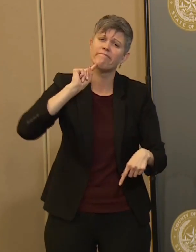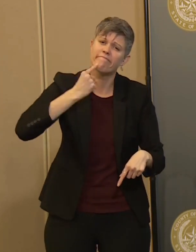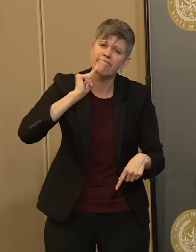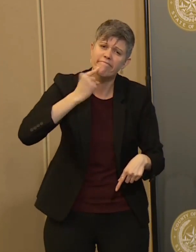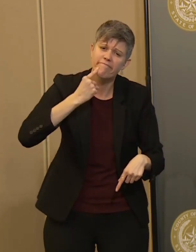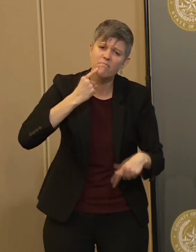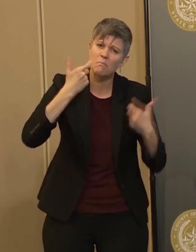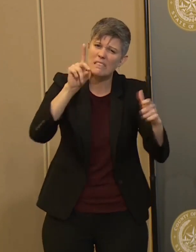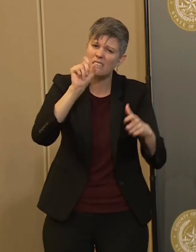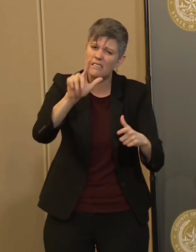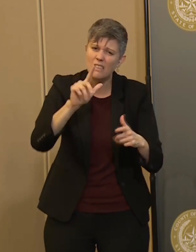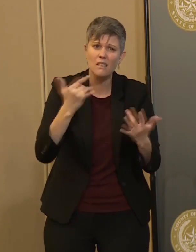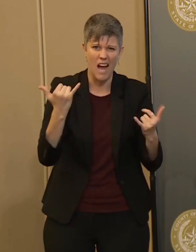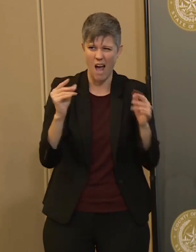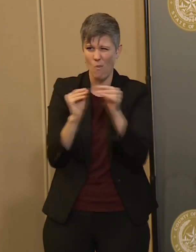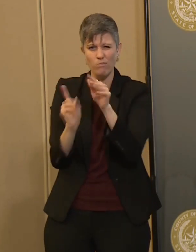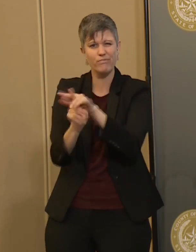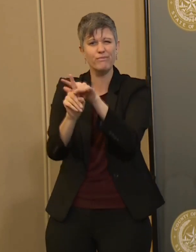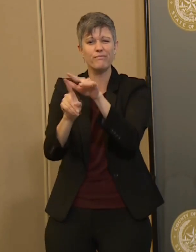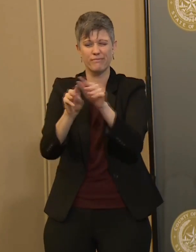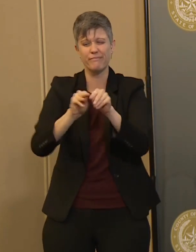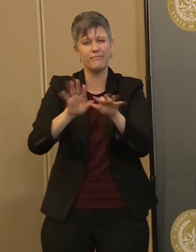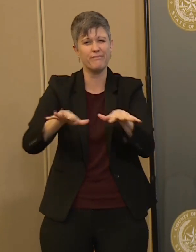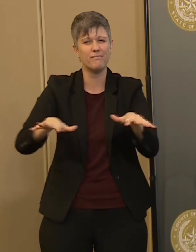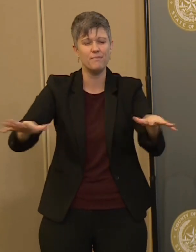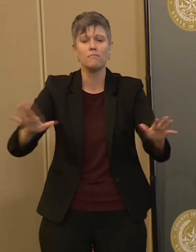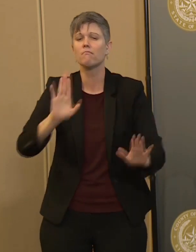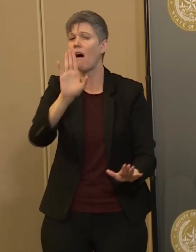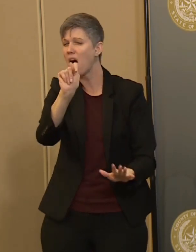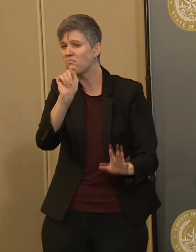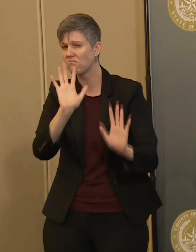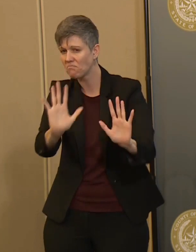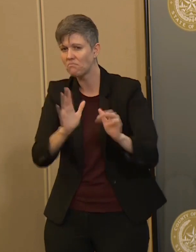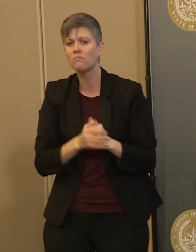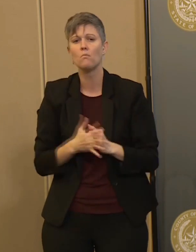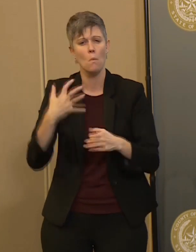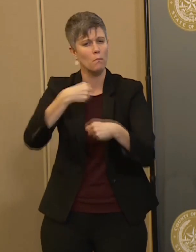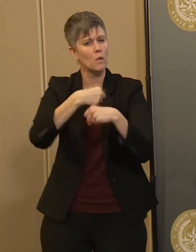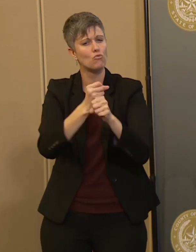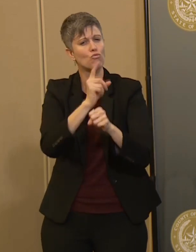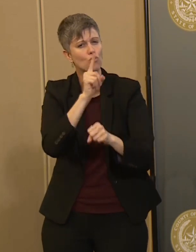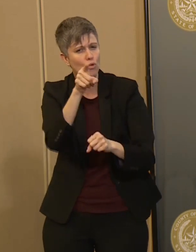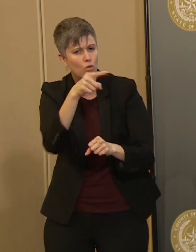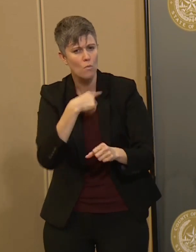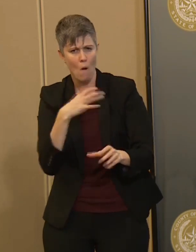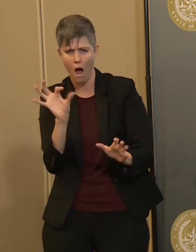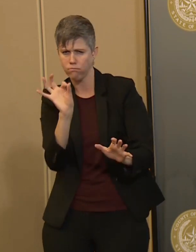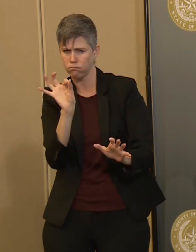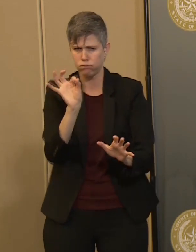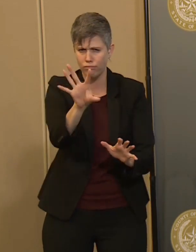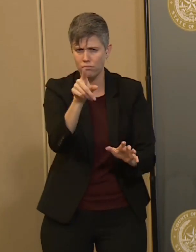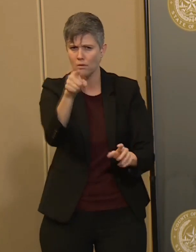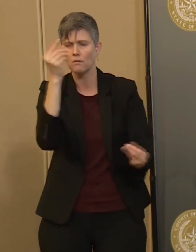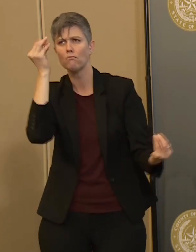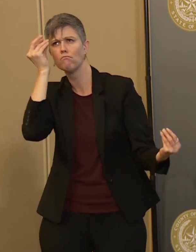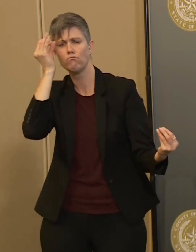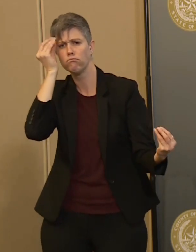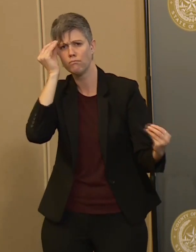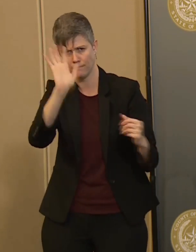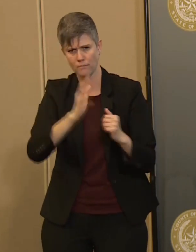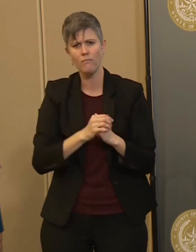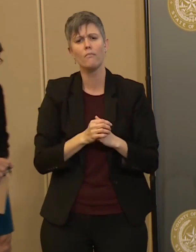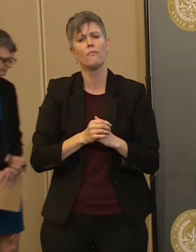and more apparent all the time. But let me lead with just a thought and a measure of hope,